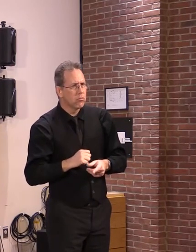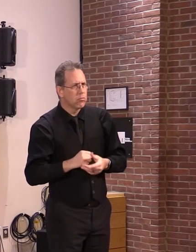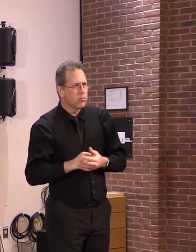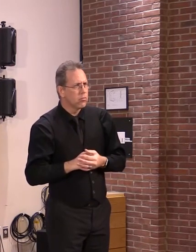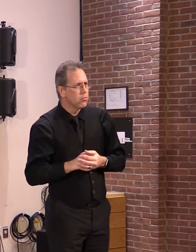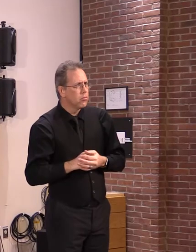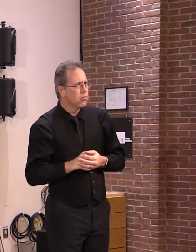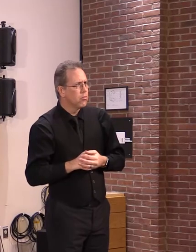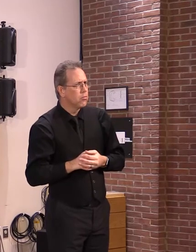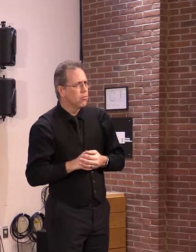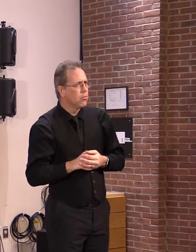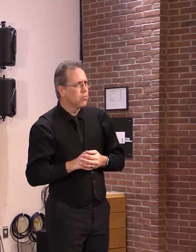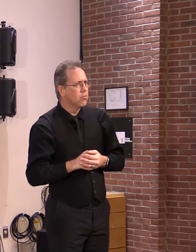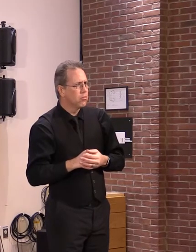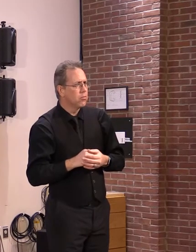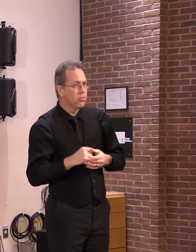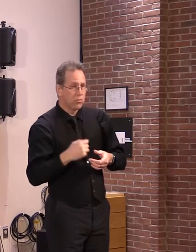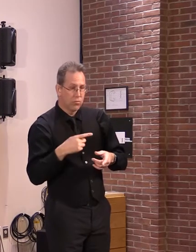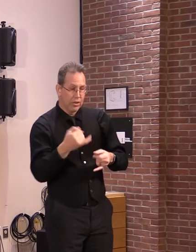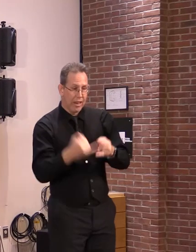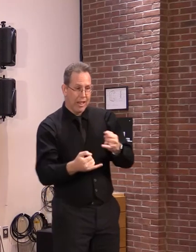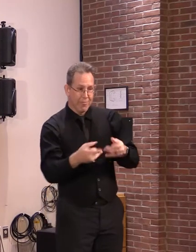Governor? Go ahead.